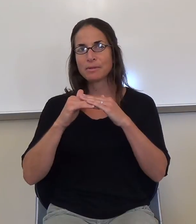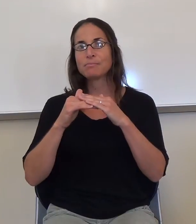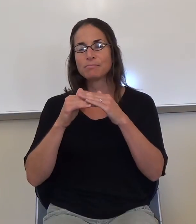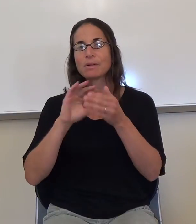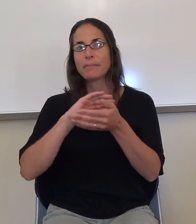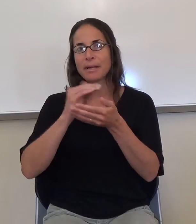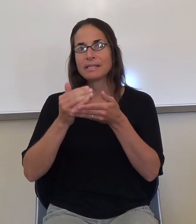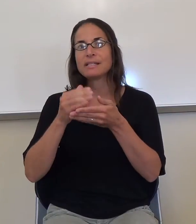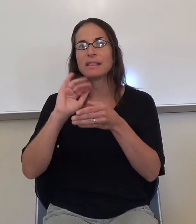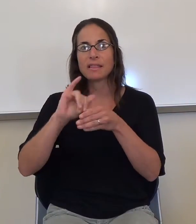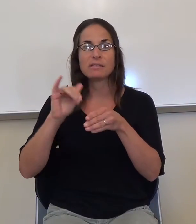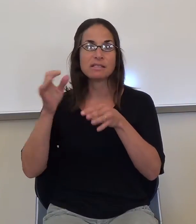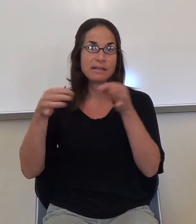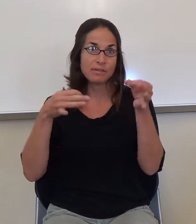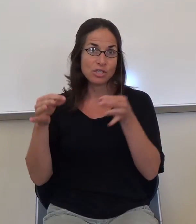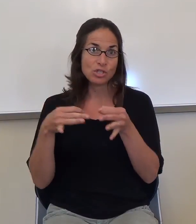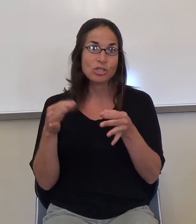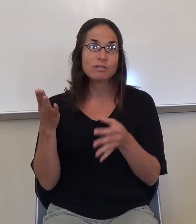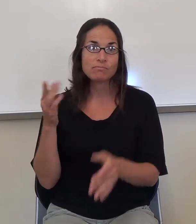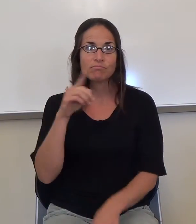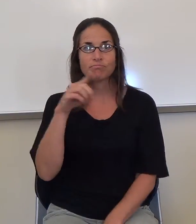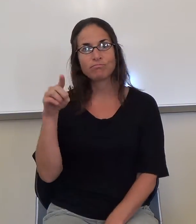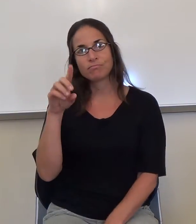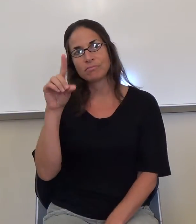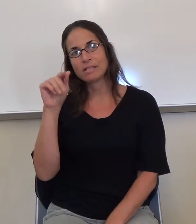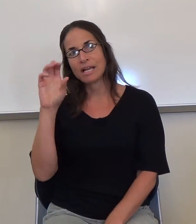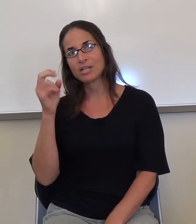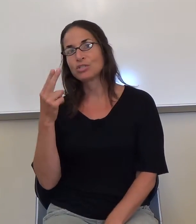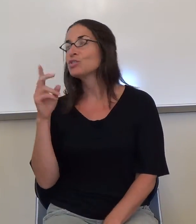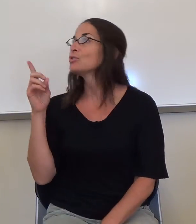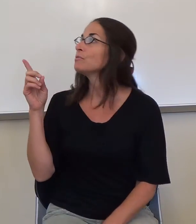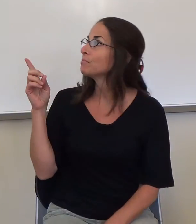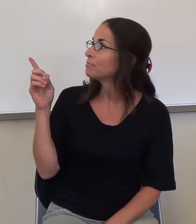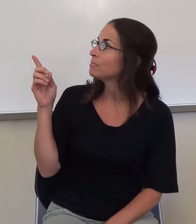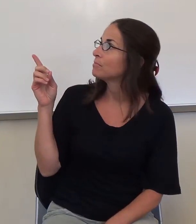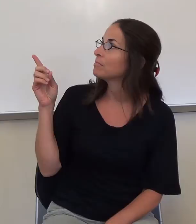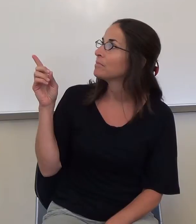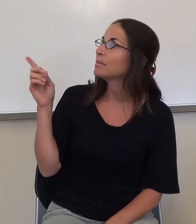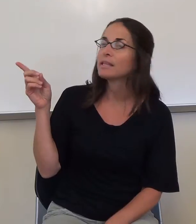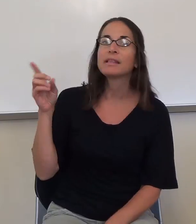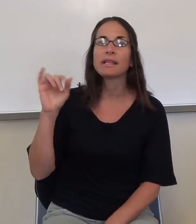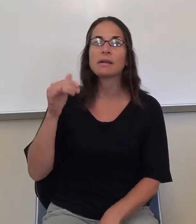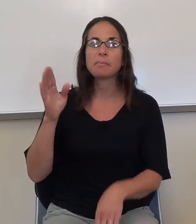in this biology textbook of vital capacity.